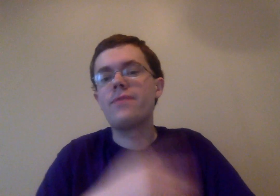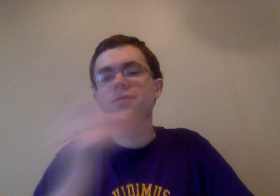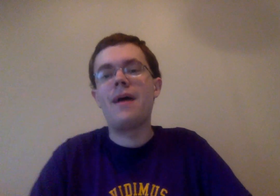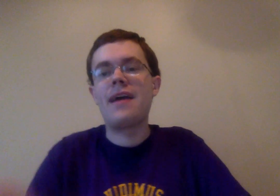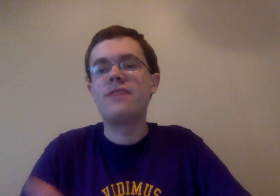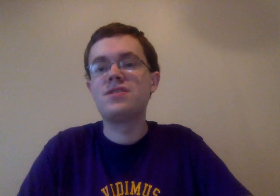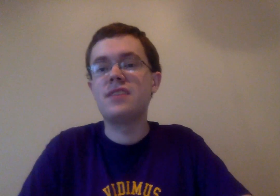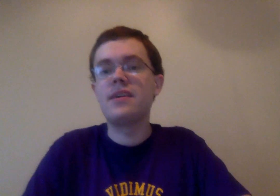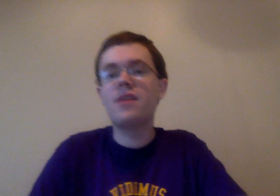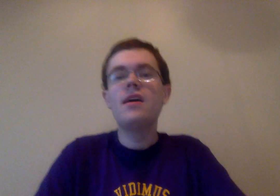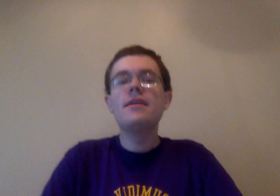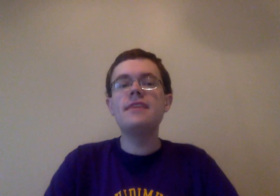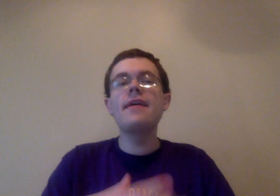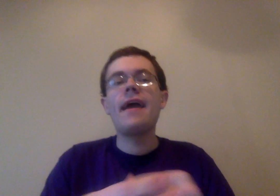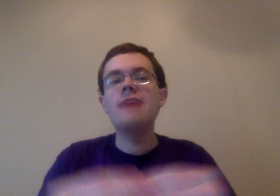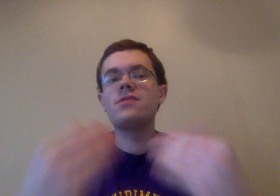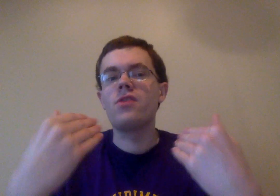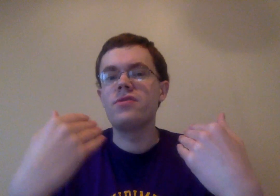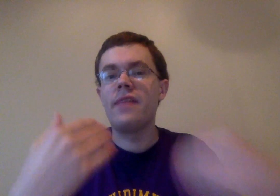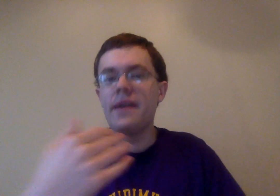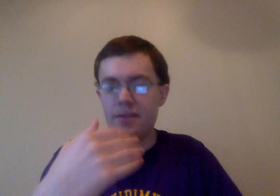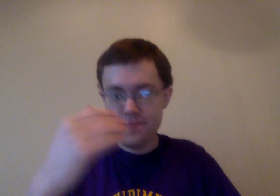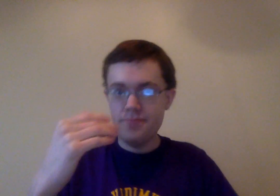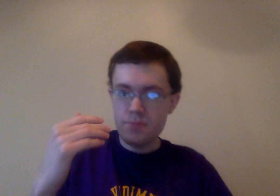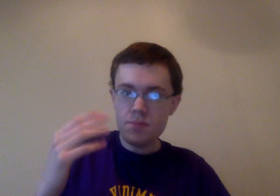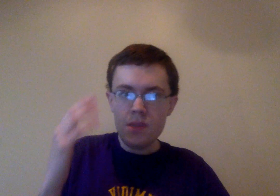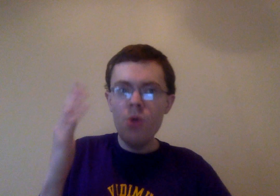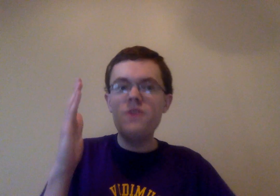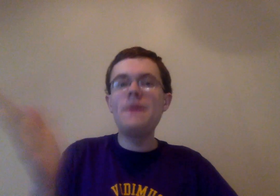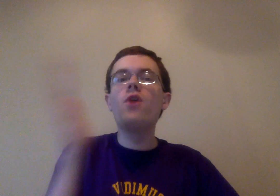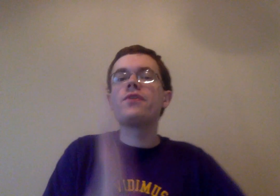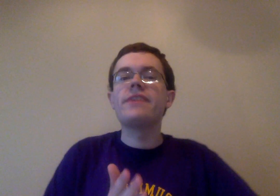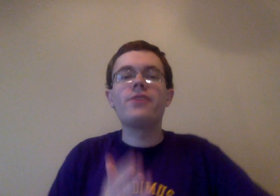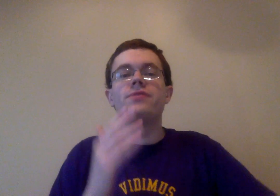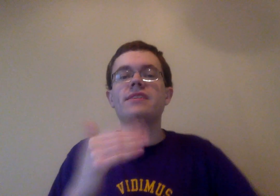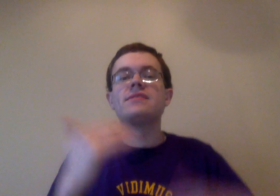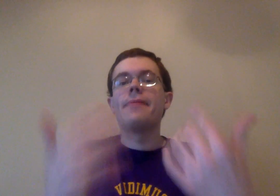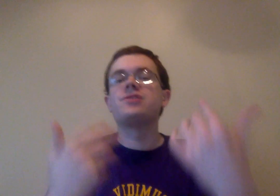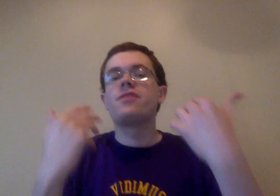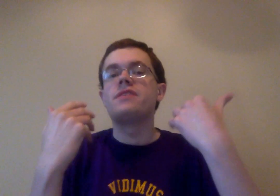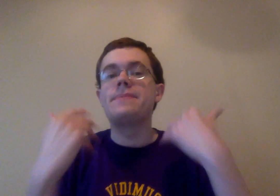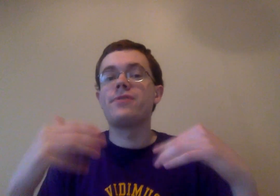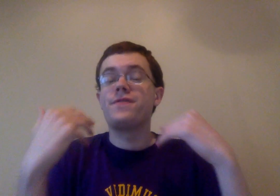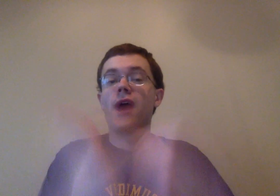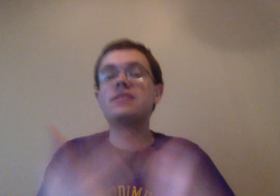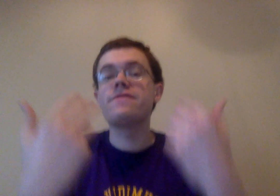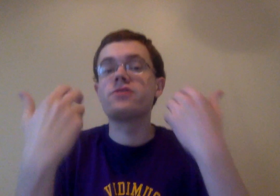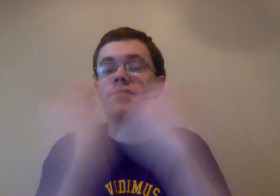more than the back half, just seeing, seeing a cast that are, that, like, we spent over a year really establishing that these people are friends, first and